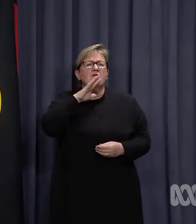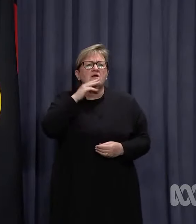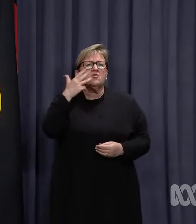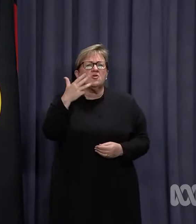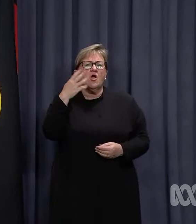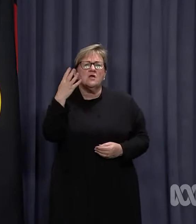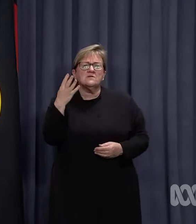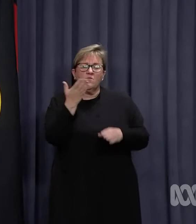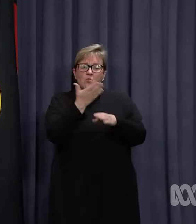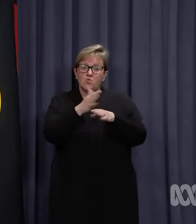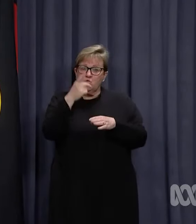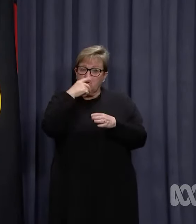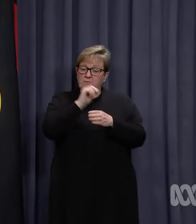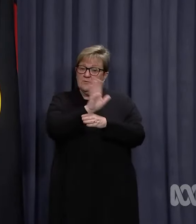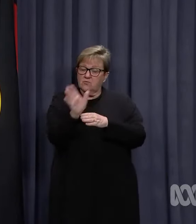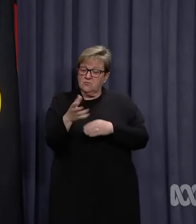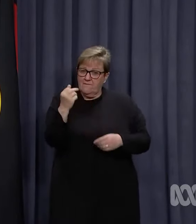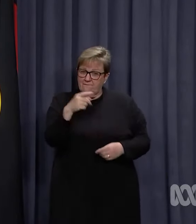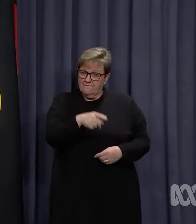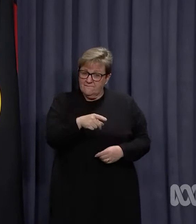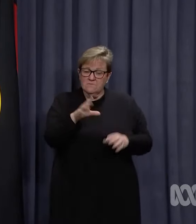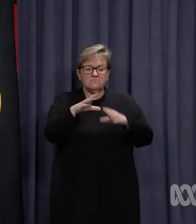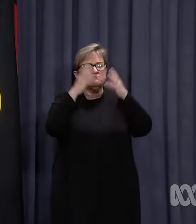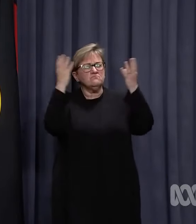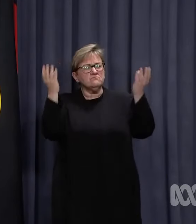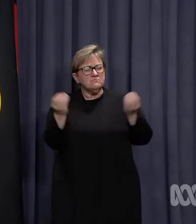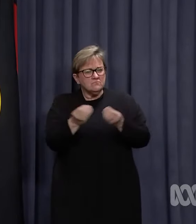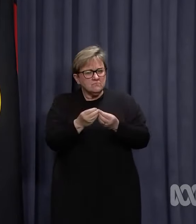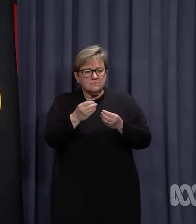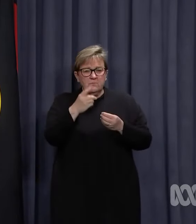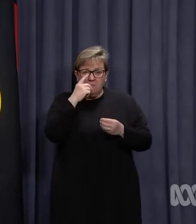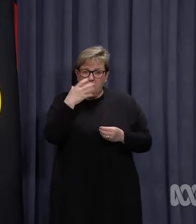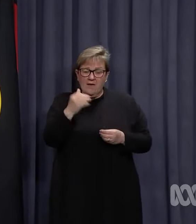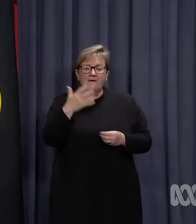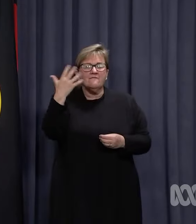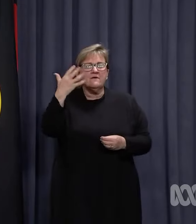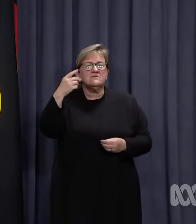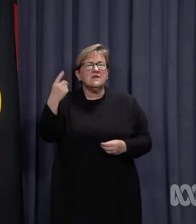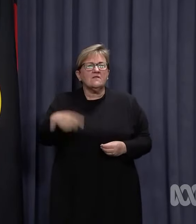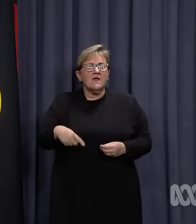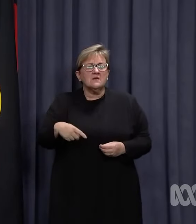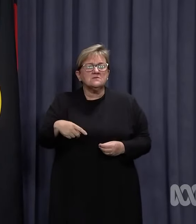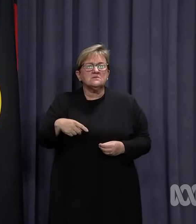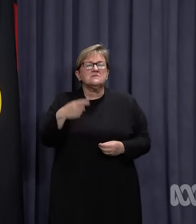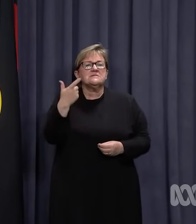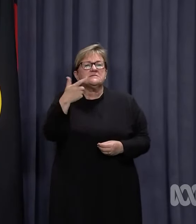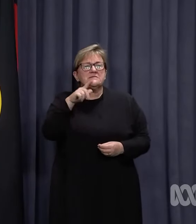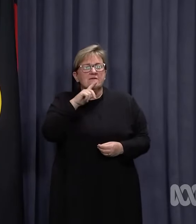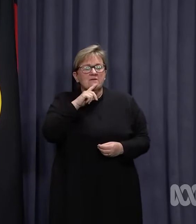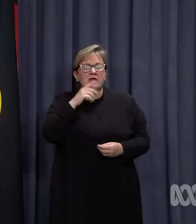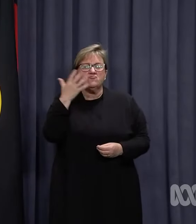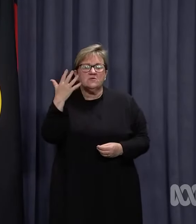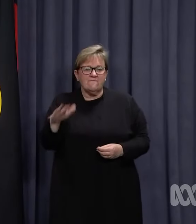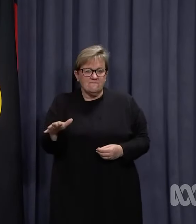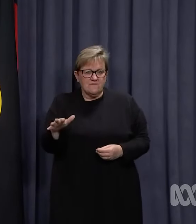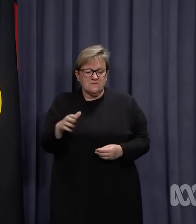294 new cases, bringing the total number of active cases to 15,750.